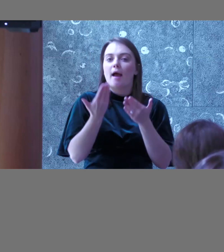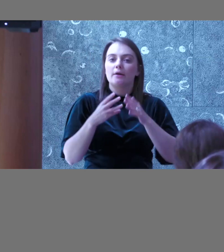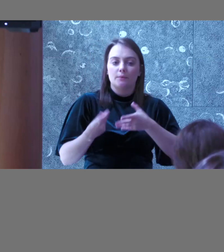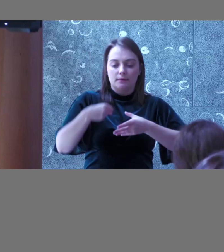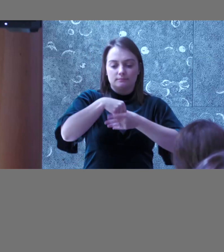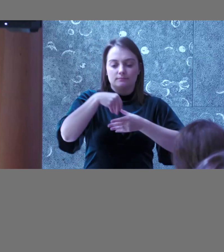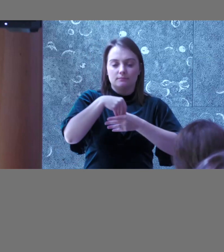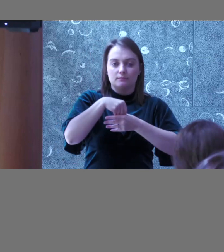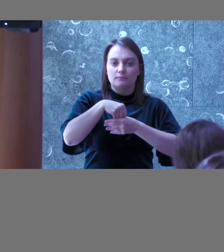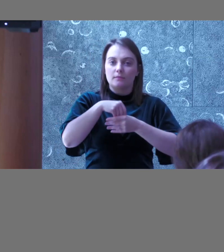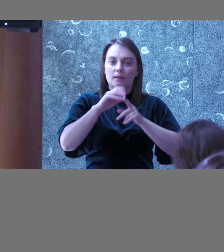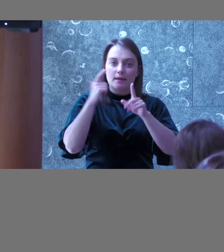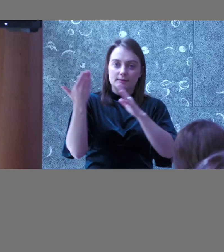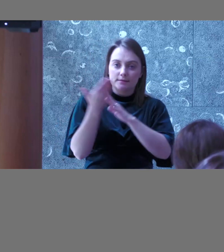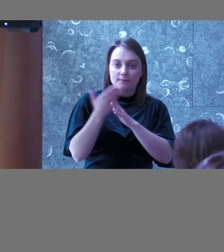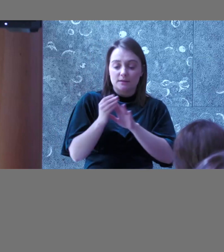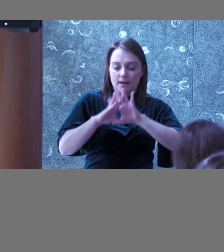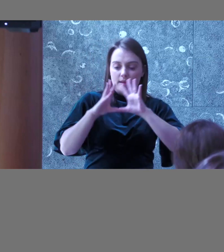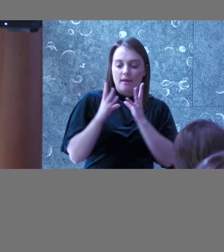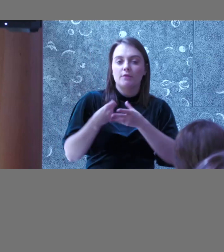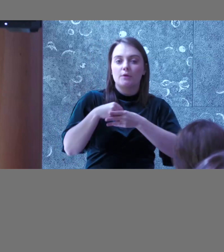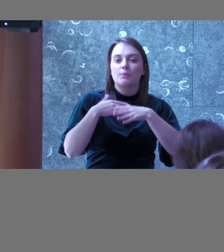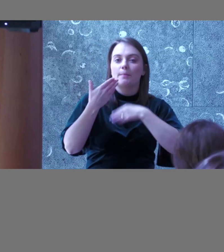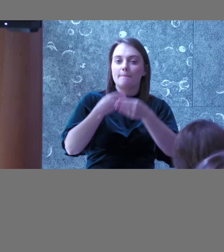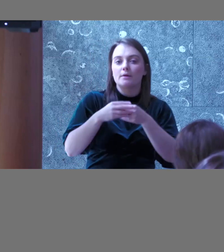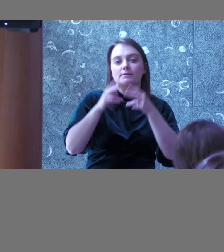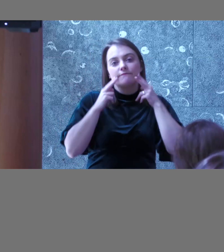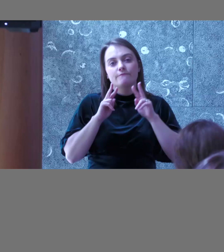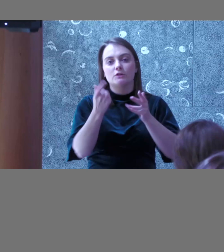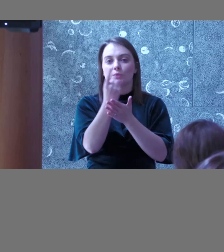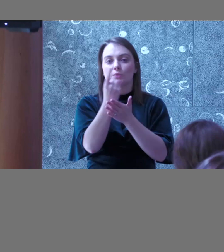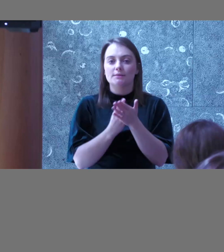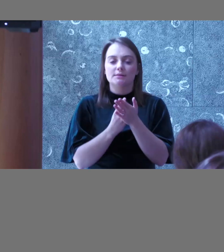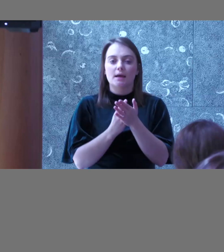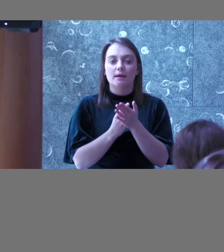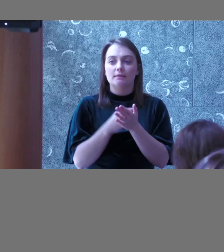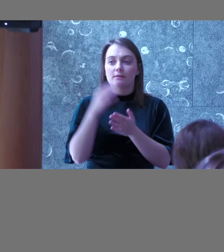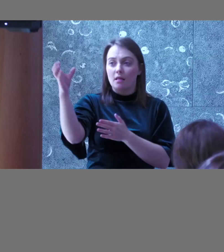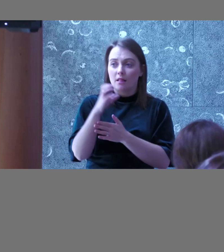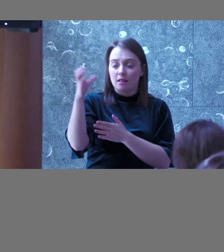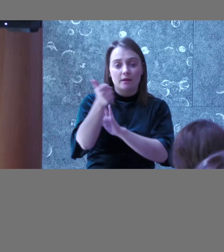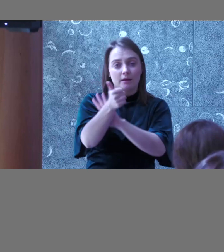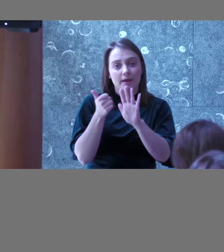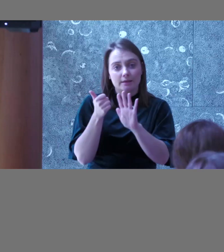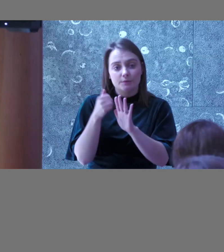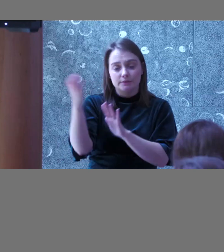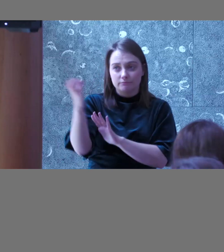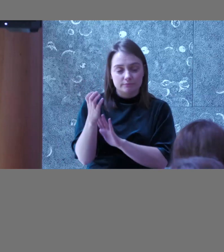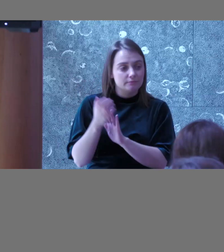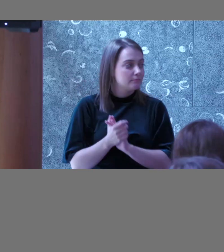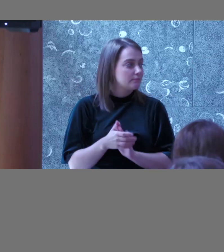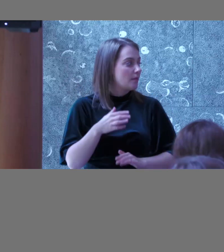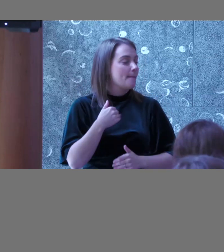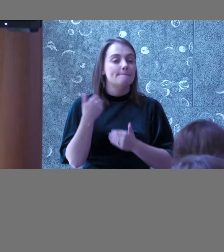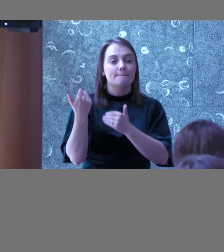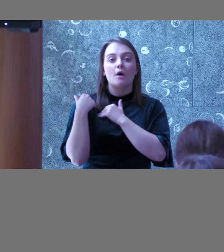practices, design, development, content audit, visual design, get someone in to start training. My